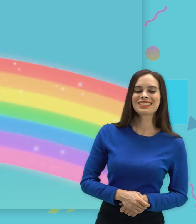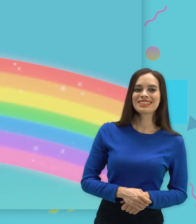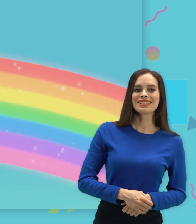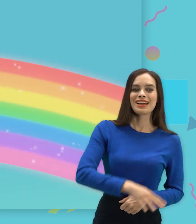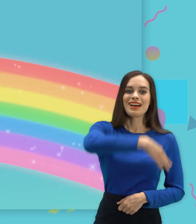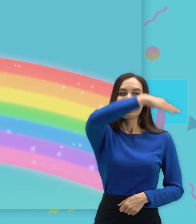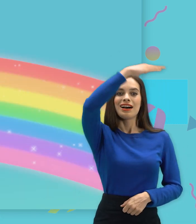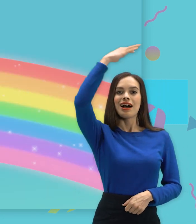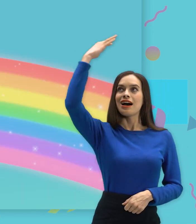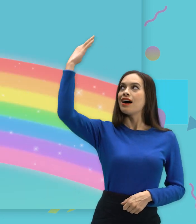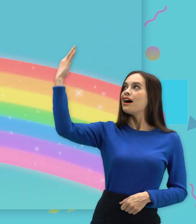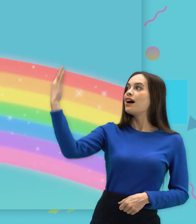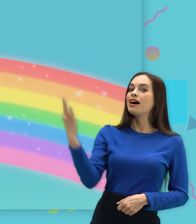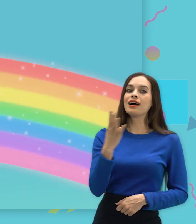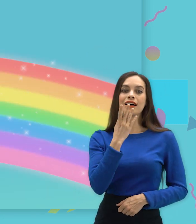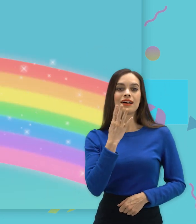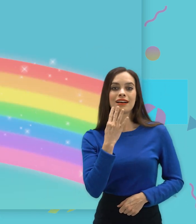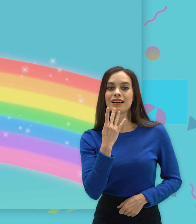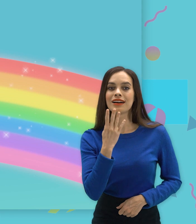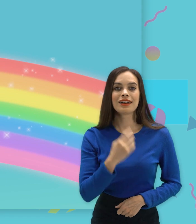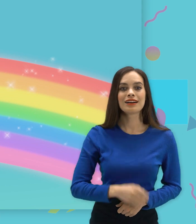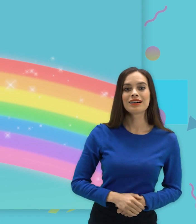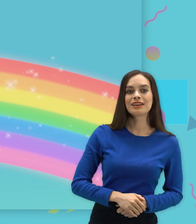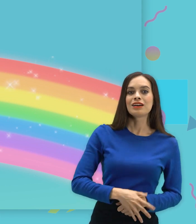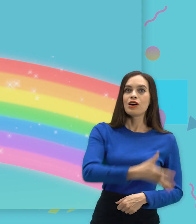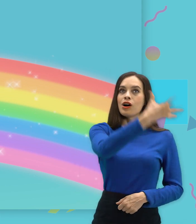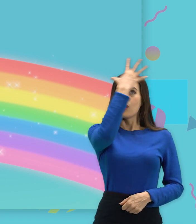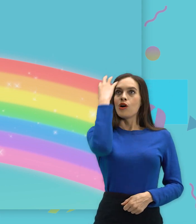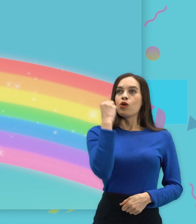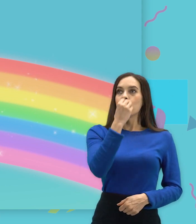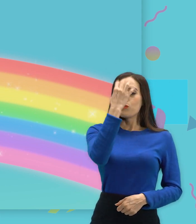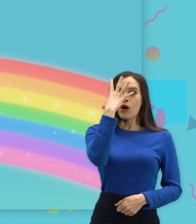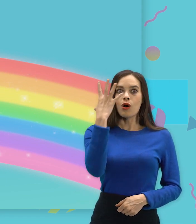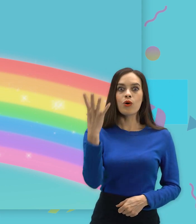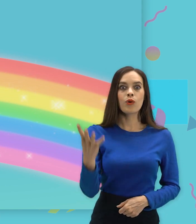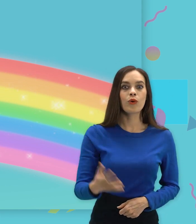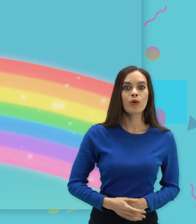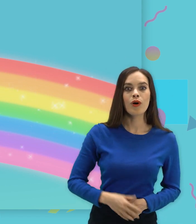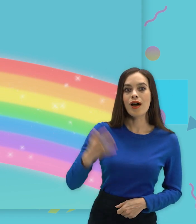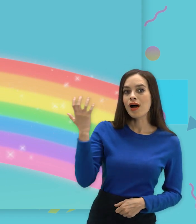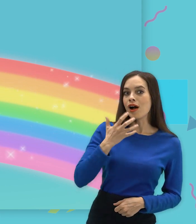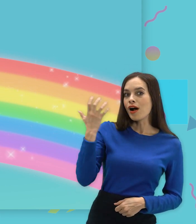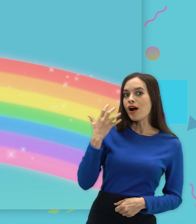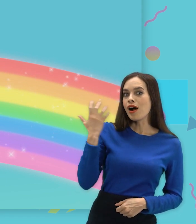Rainbow colors Are so beautiful Rainbow